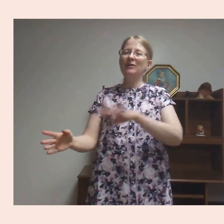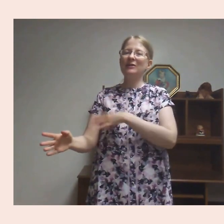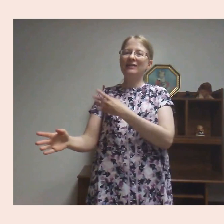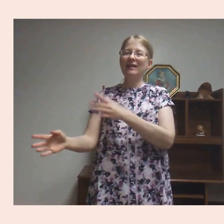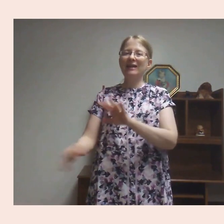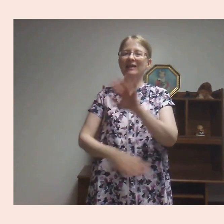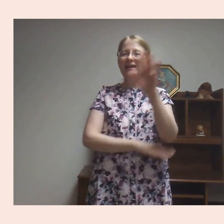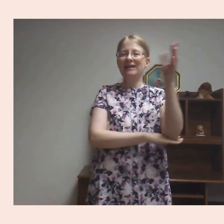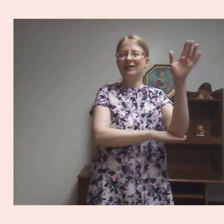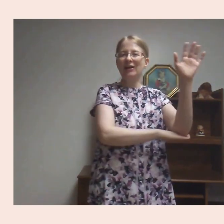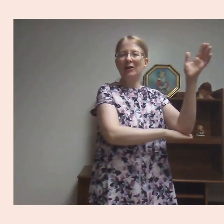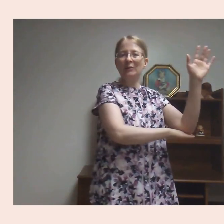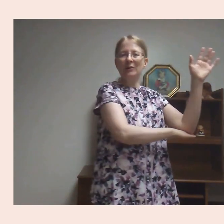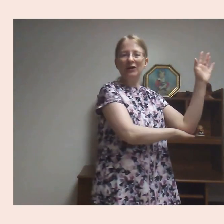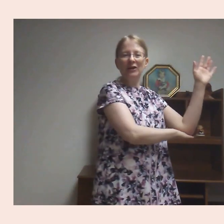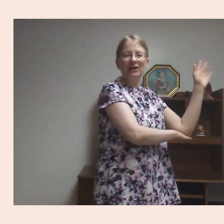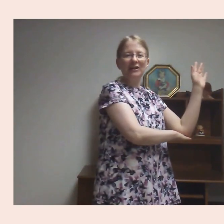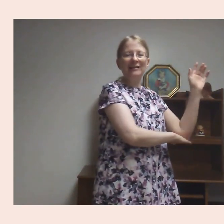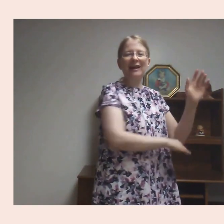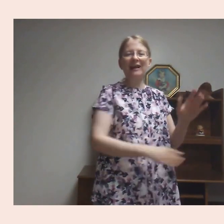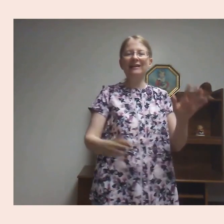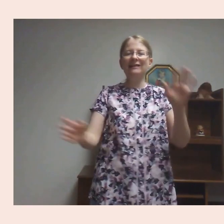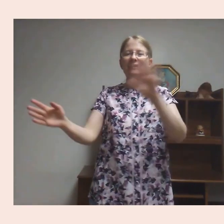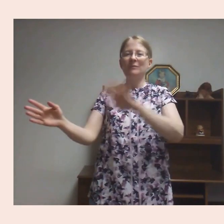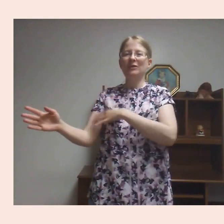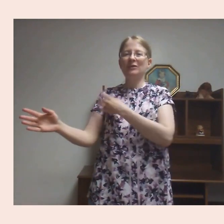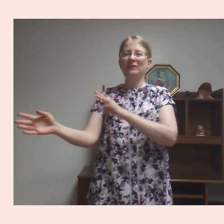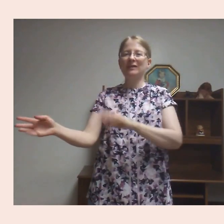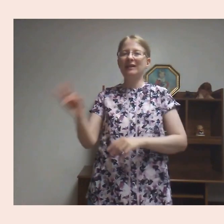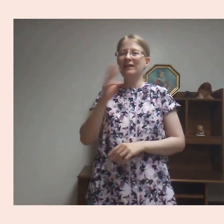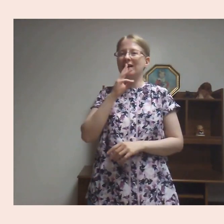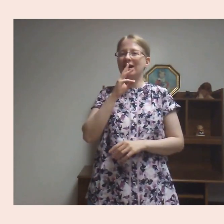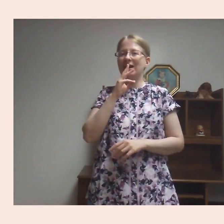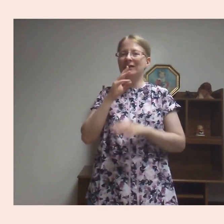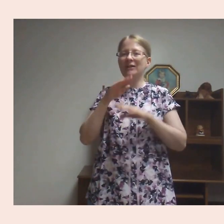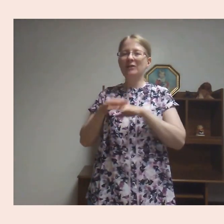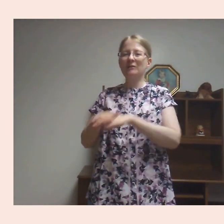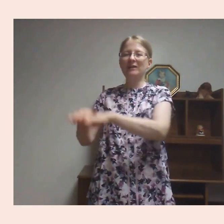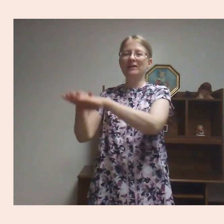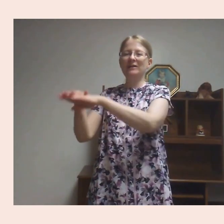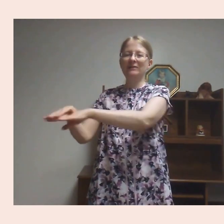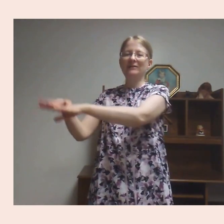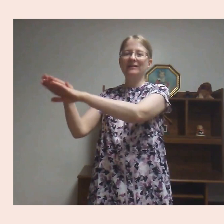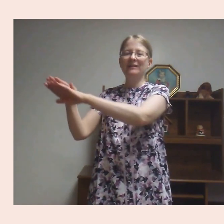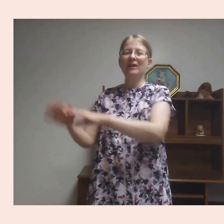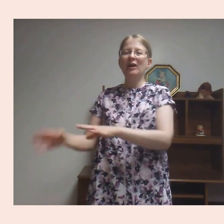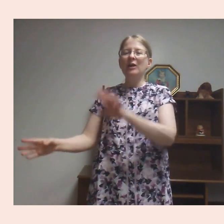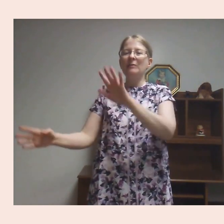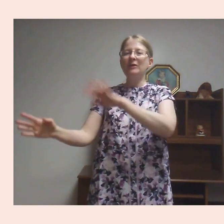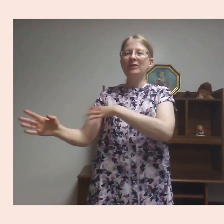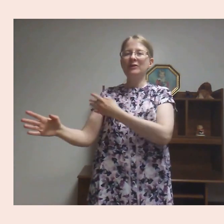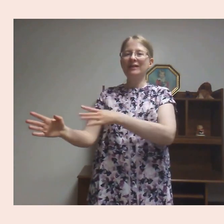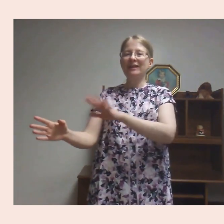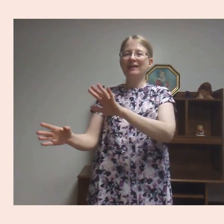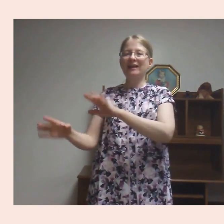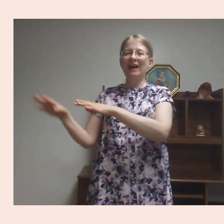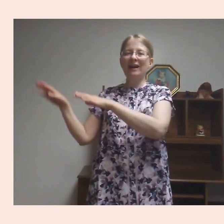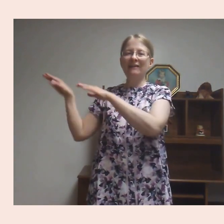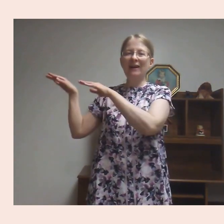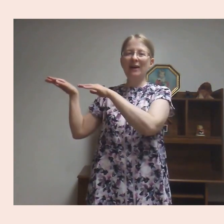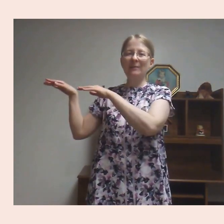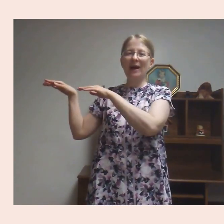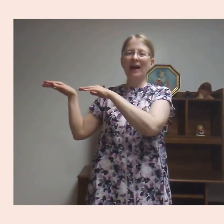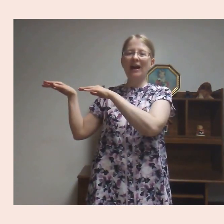music in the woodland, music on the hill, music